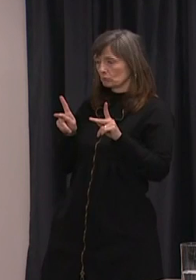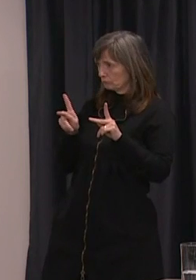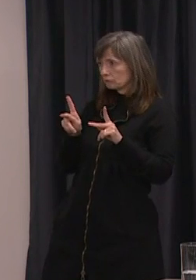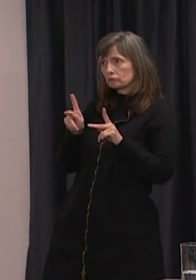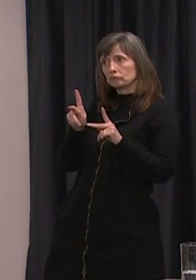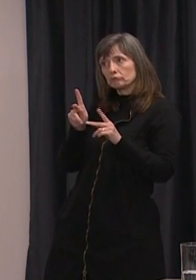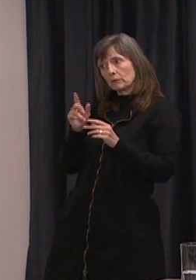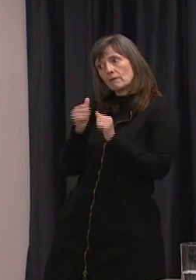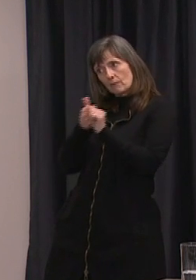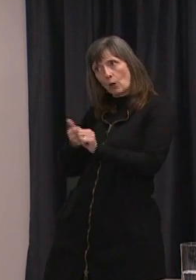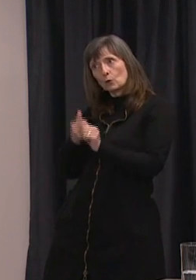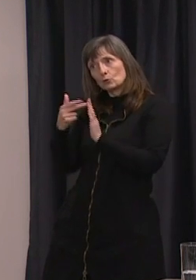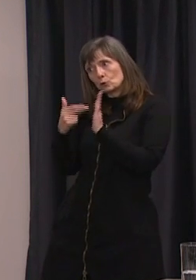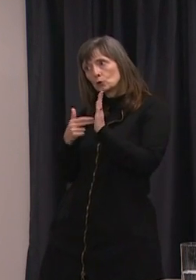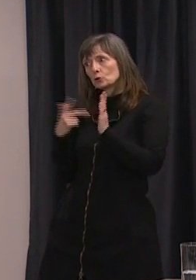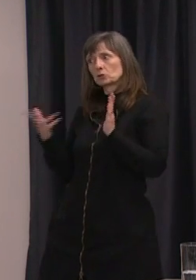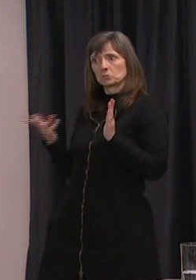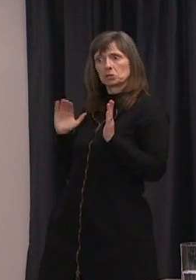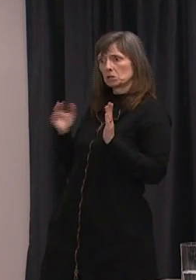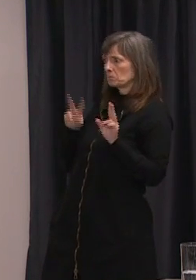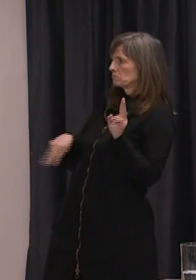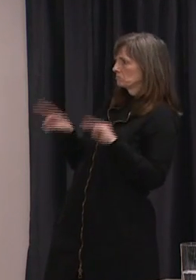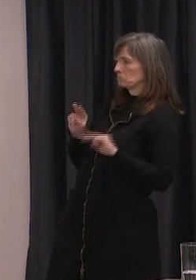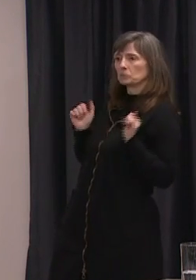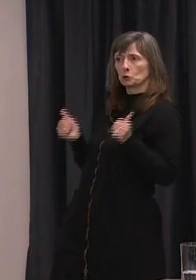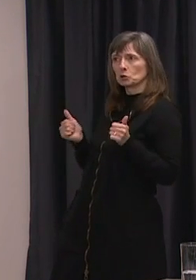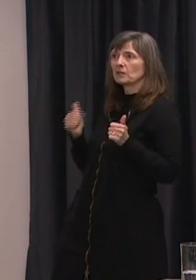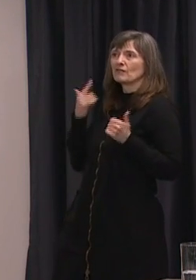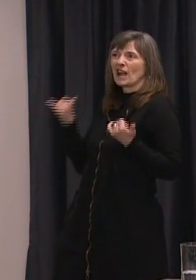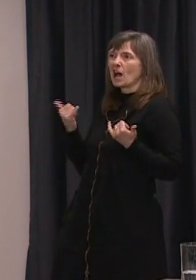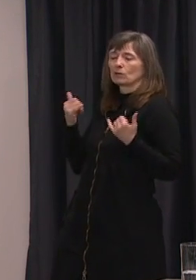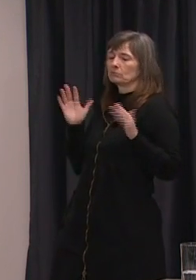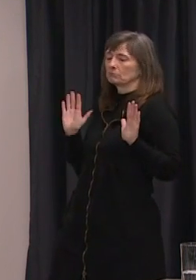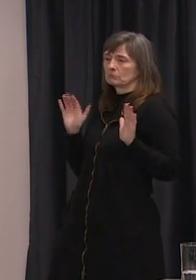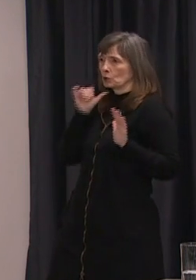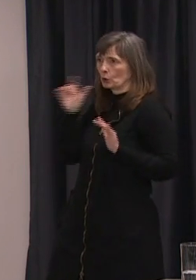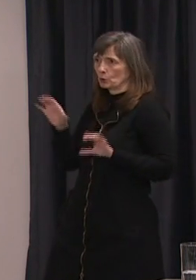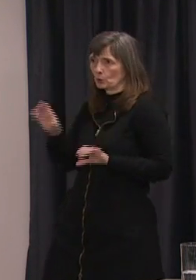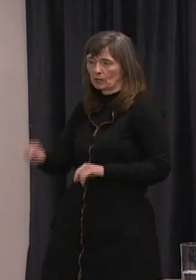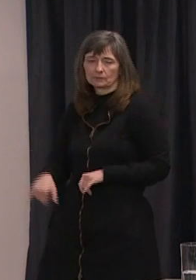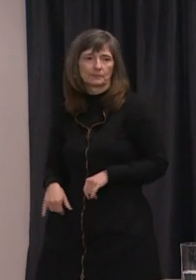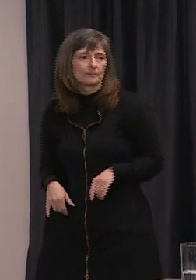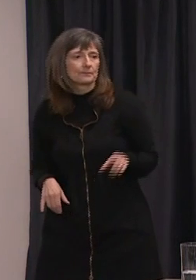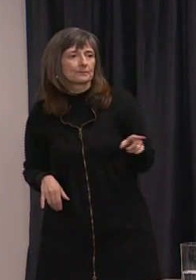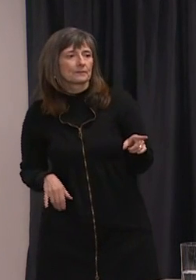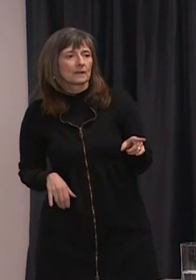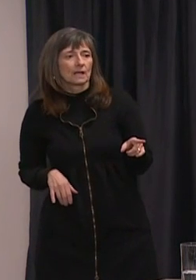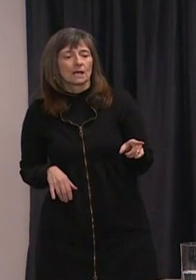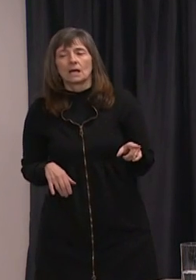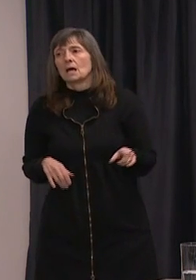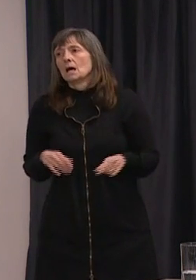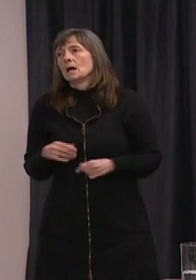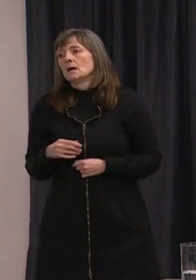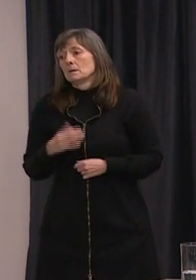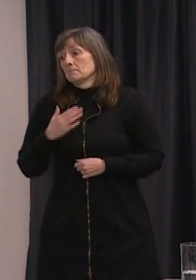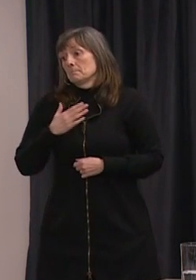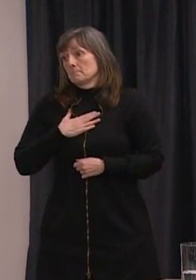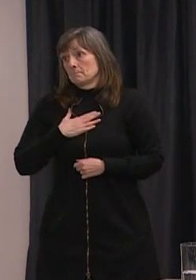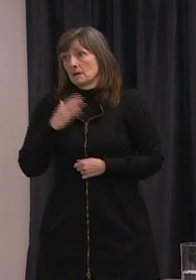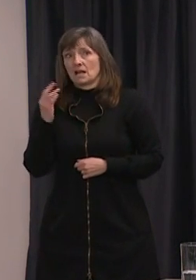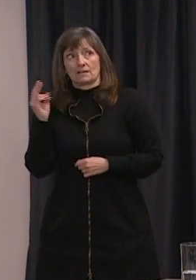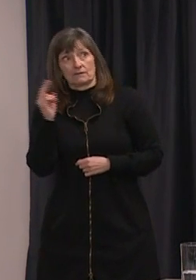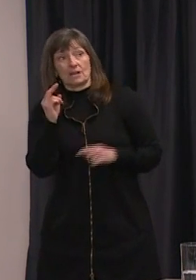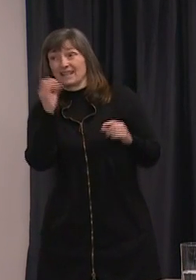but if if that's something we need to consider in the future we will. I think from the the the view from I understand it of